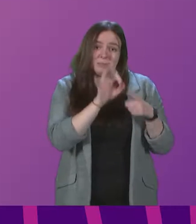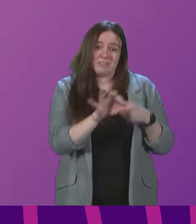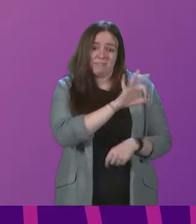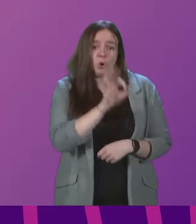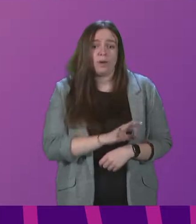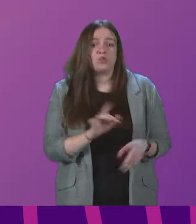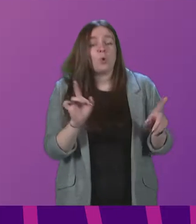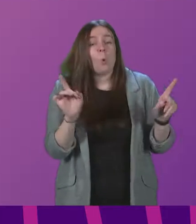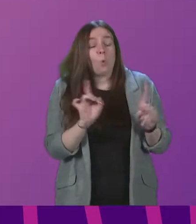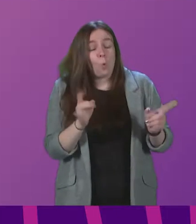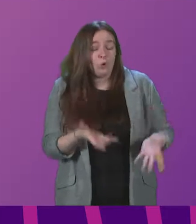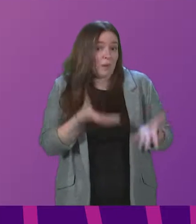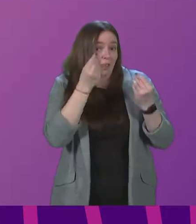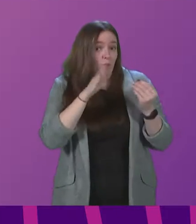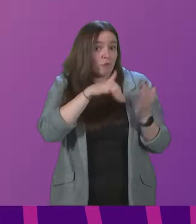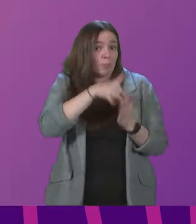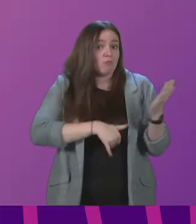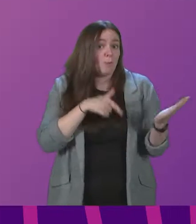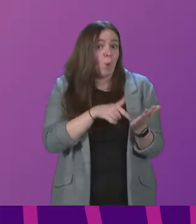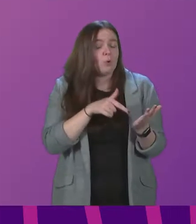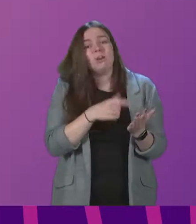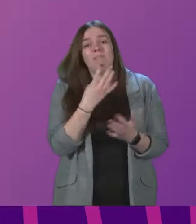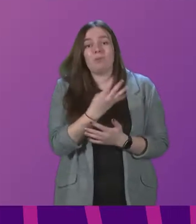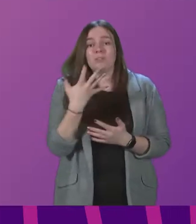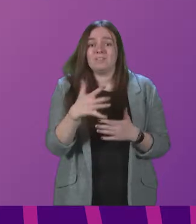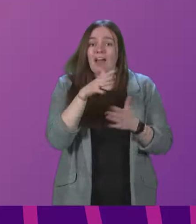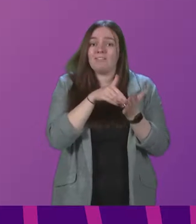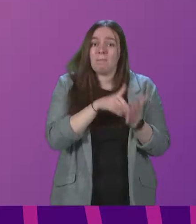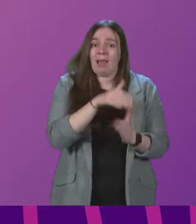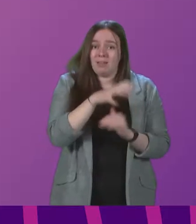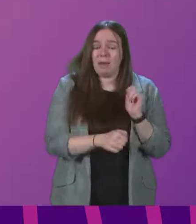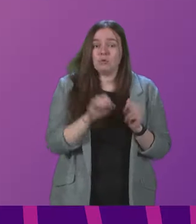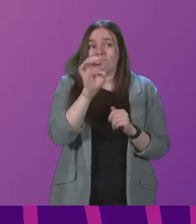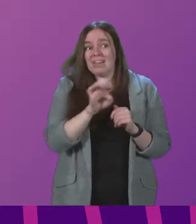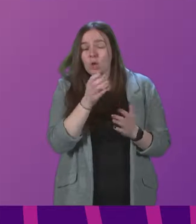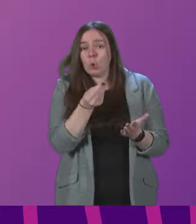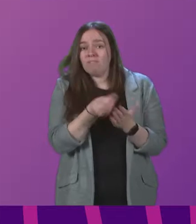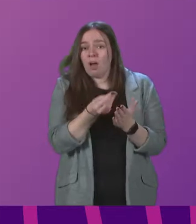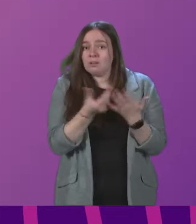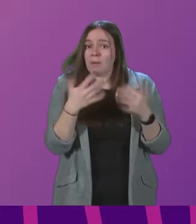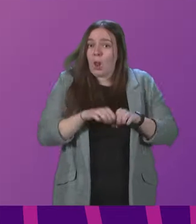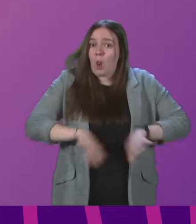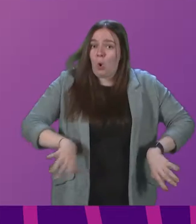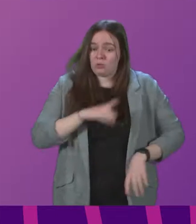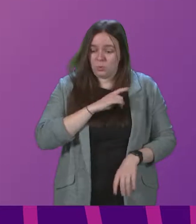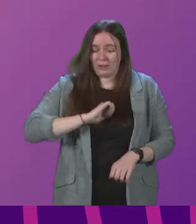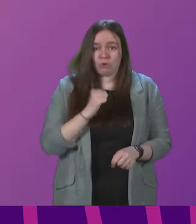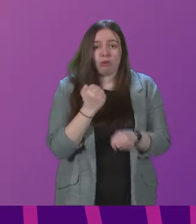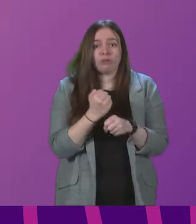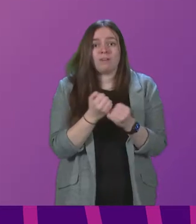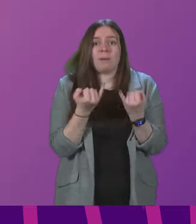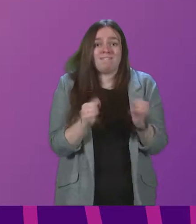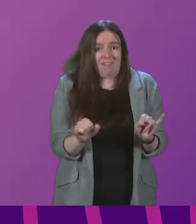else do we learn from this report? That £45 million of EU funds have been lost due to Scottish Government failures